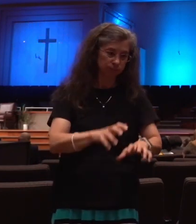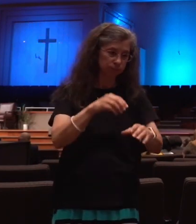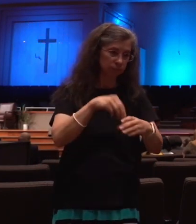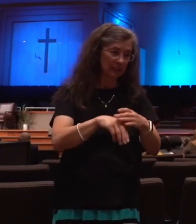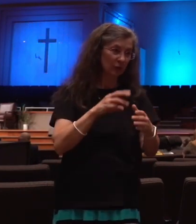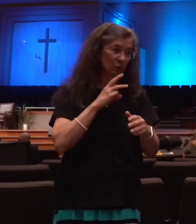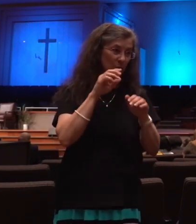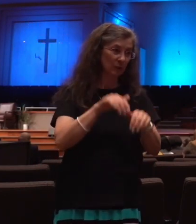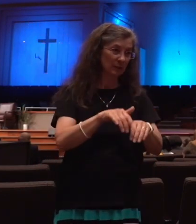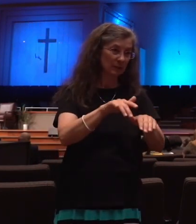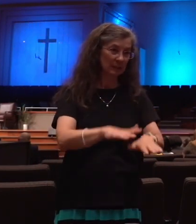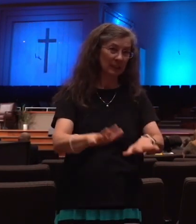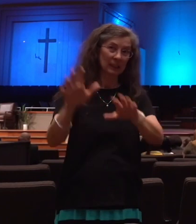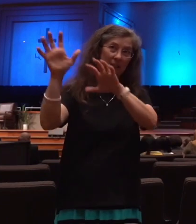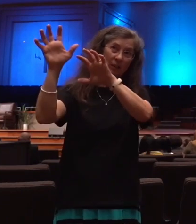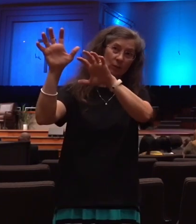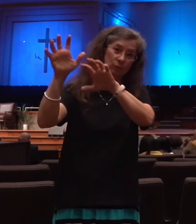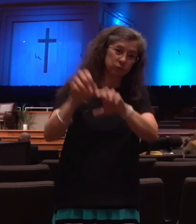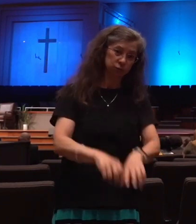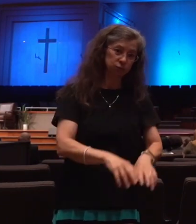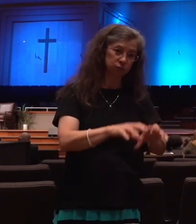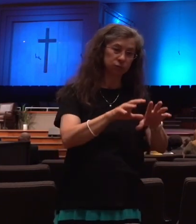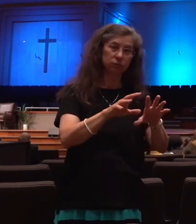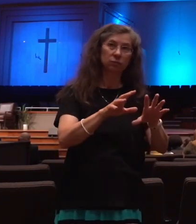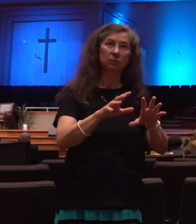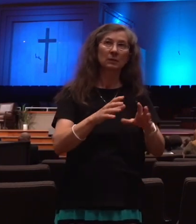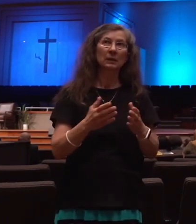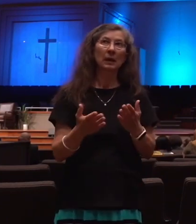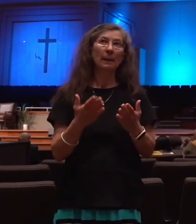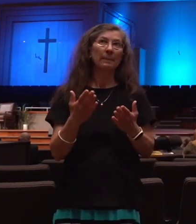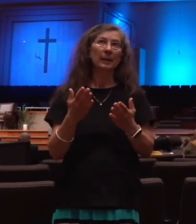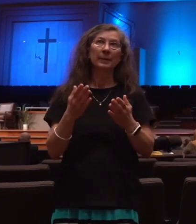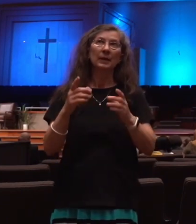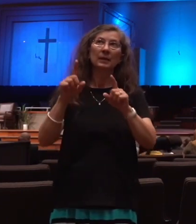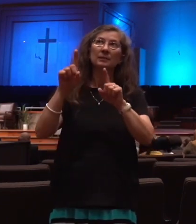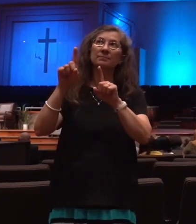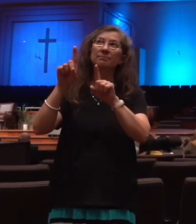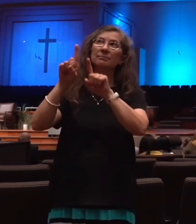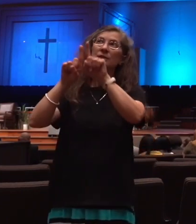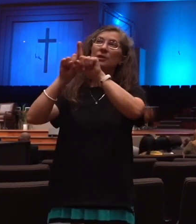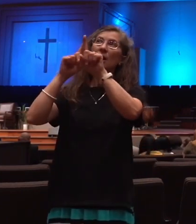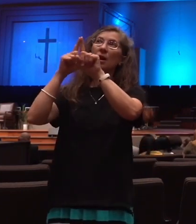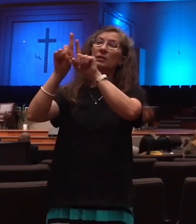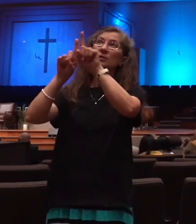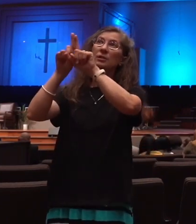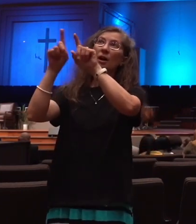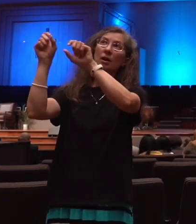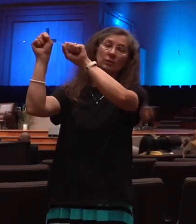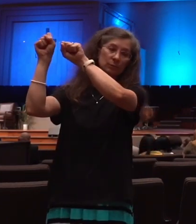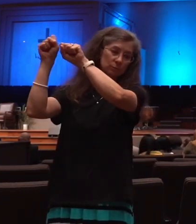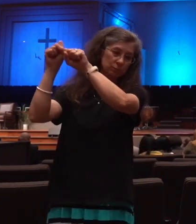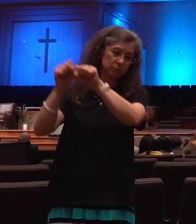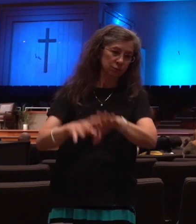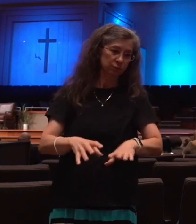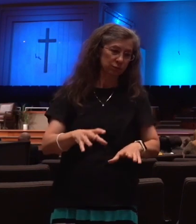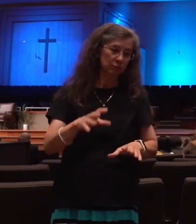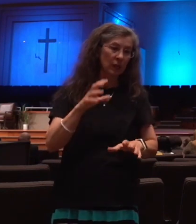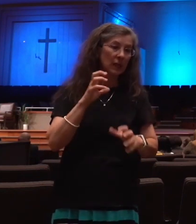think it might be some type of a meteorite that will hit the Mediterranean Sea, destroying a third of the animal life and ships.